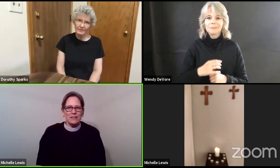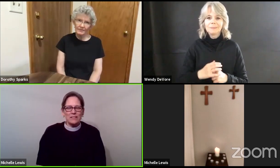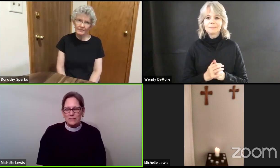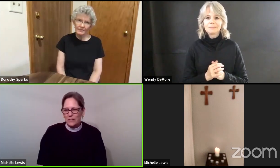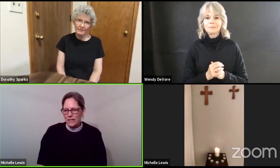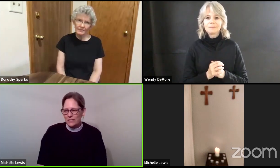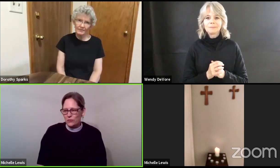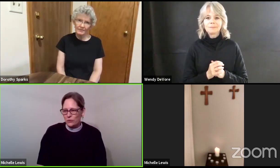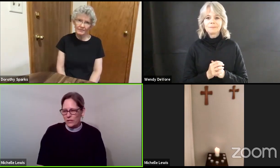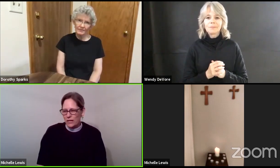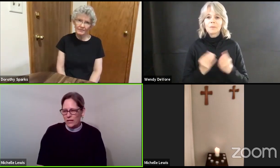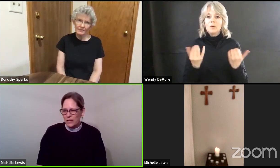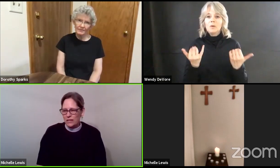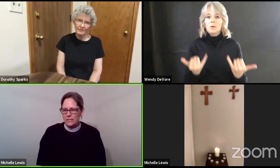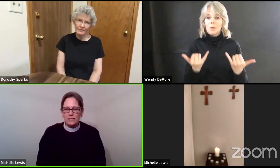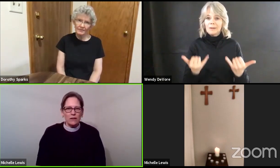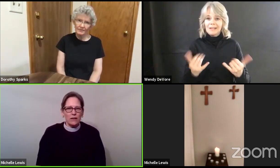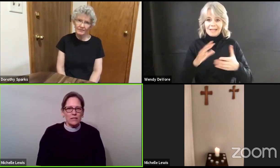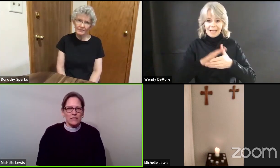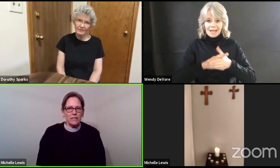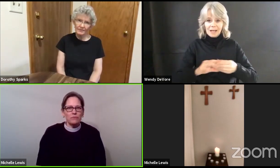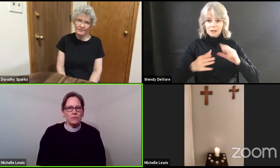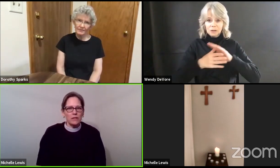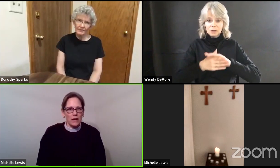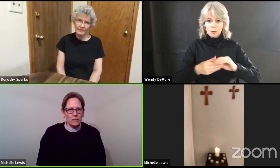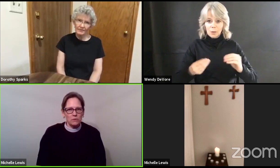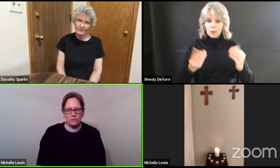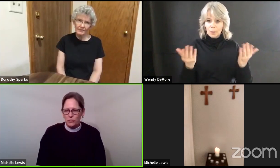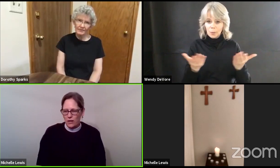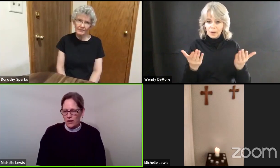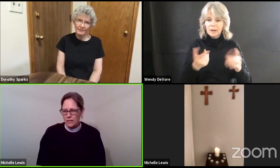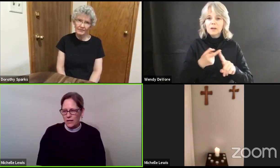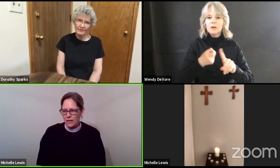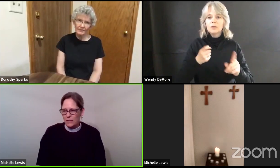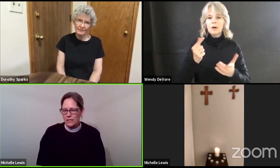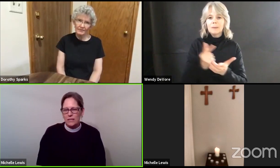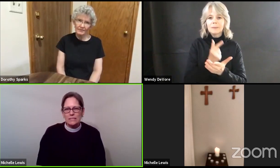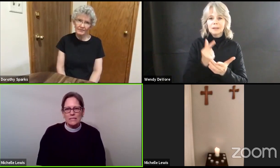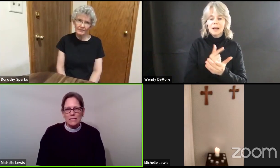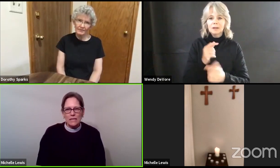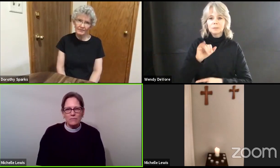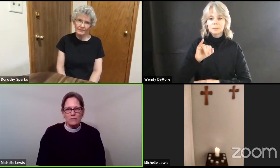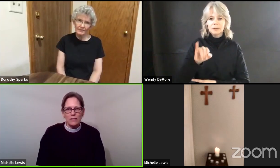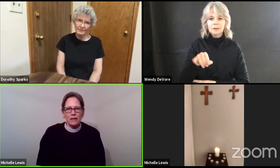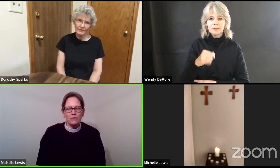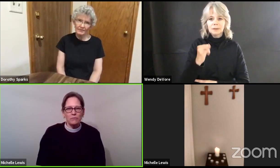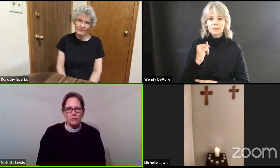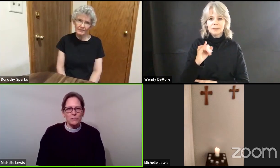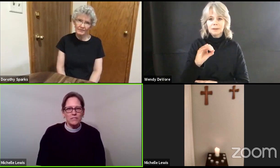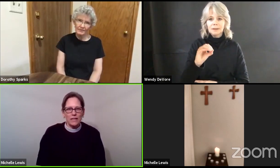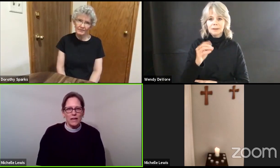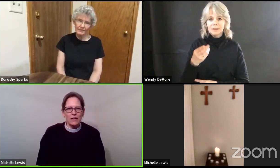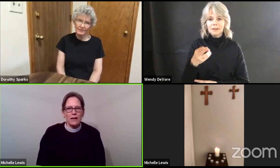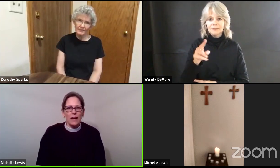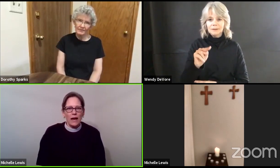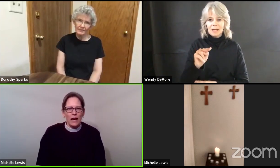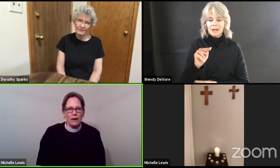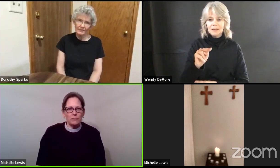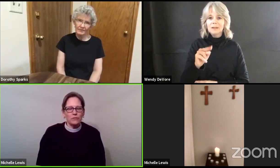Today's story is taken from the gospel of John, and it is in the evening of the first day after